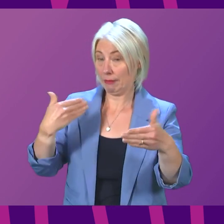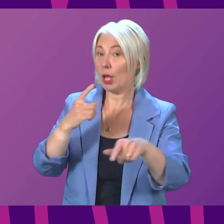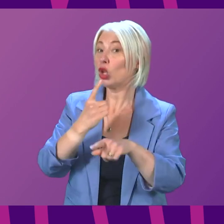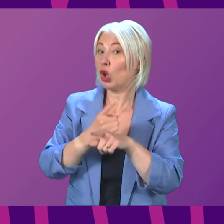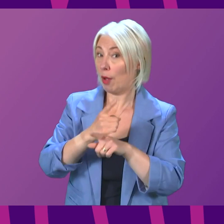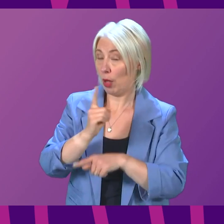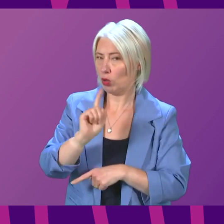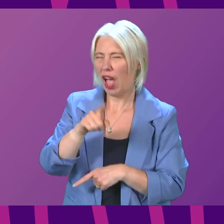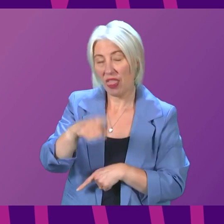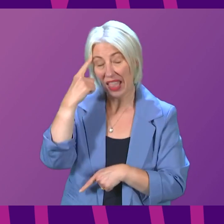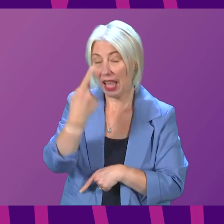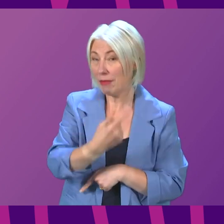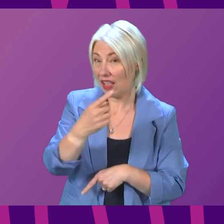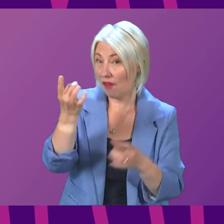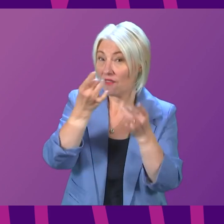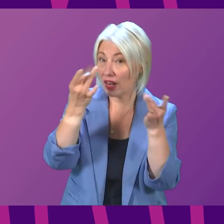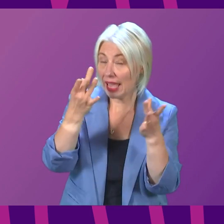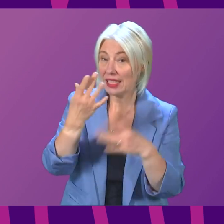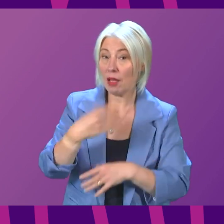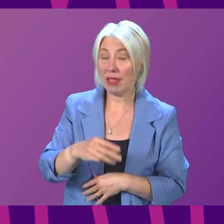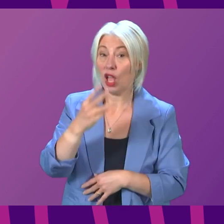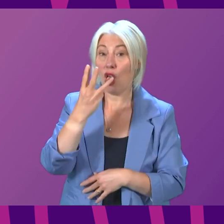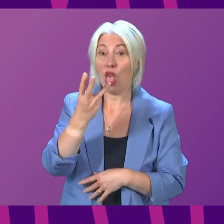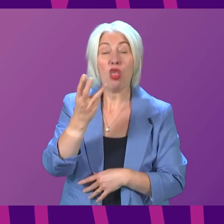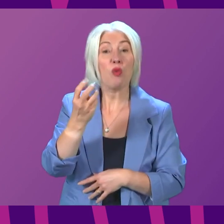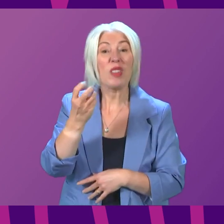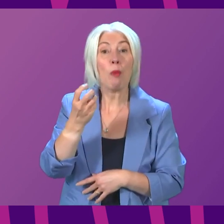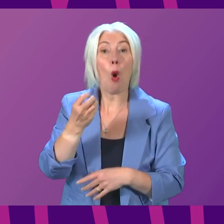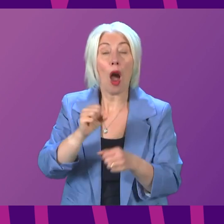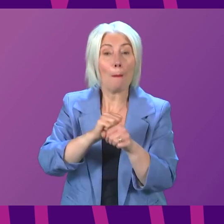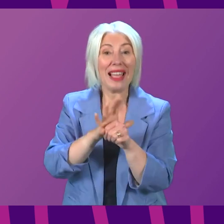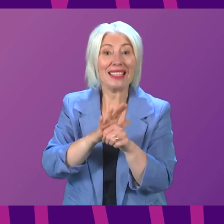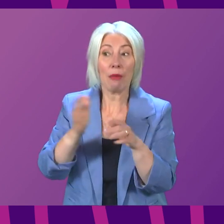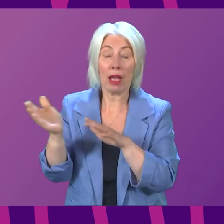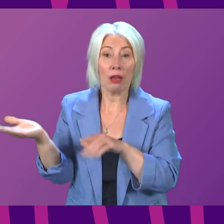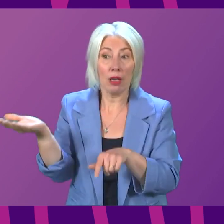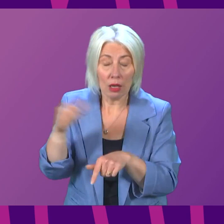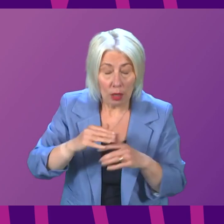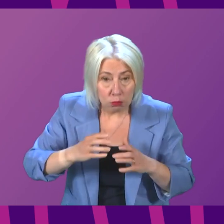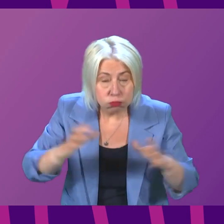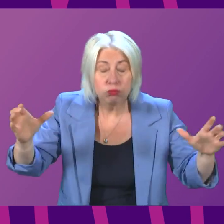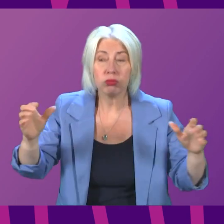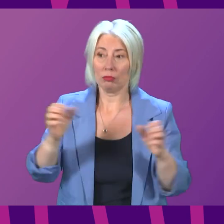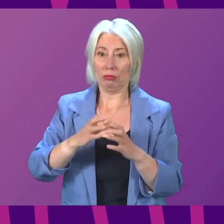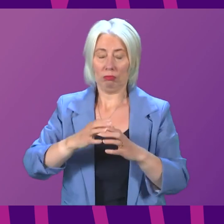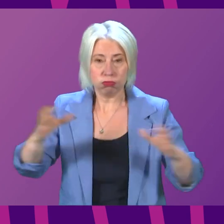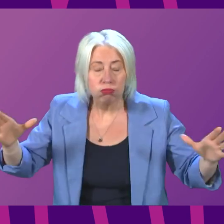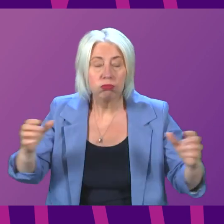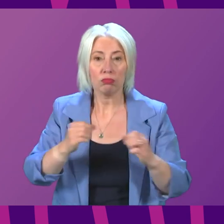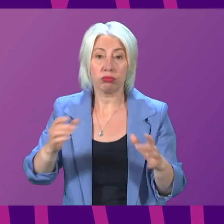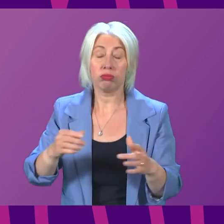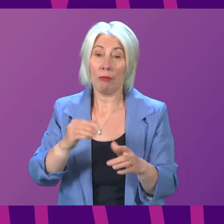to want to forget is that there have been three further waves of a pandemic. We've seen staff absences, for example, impacting